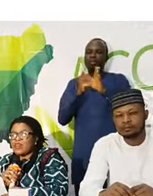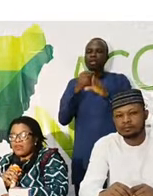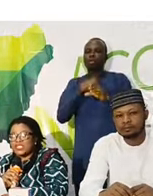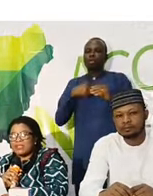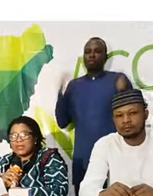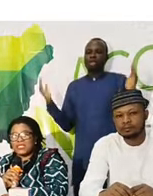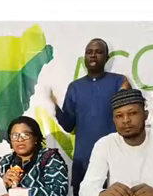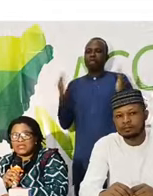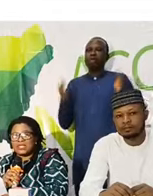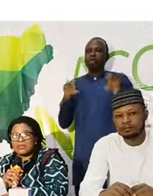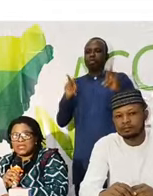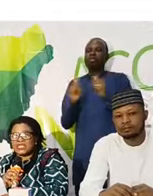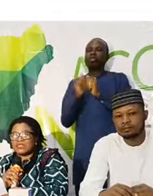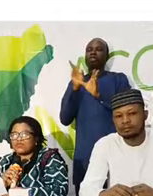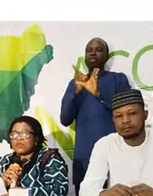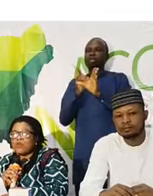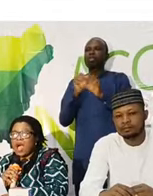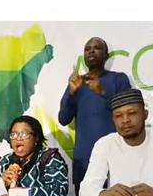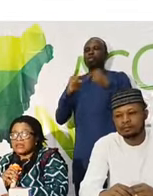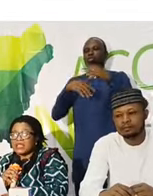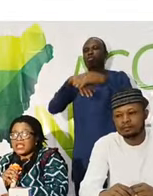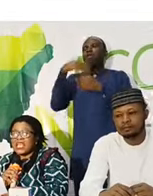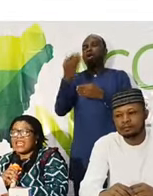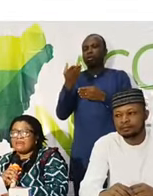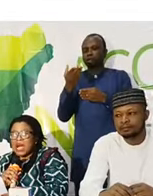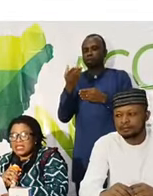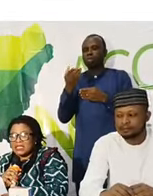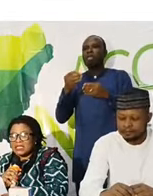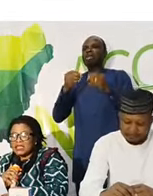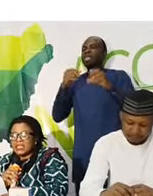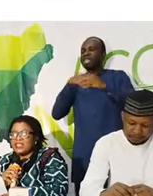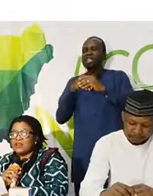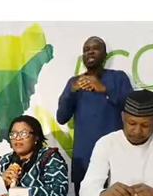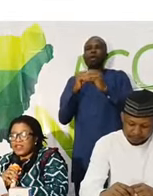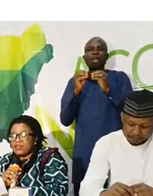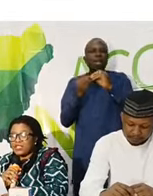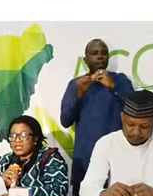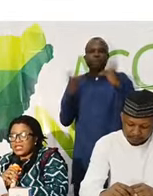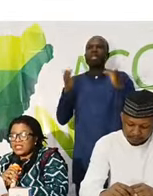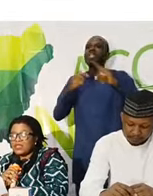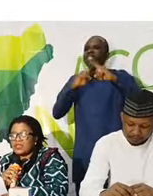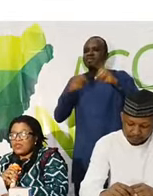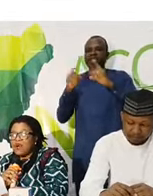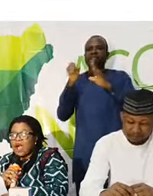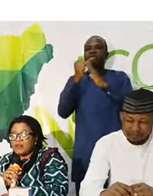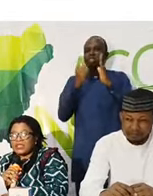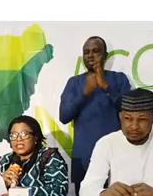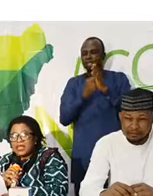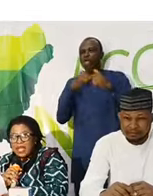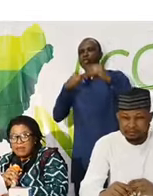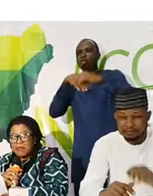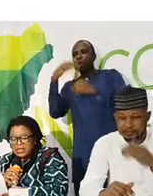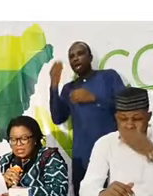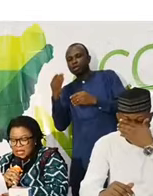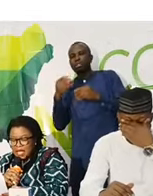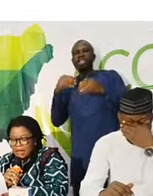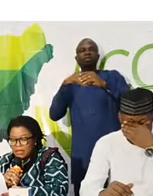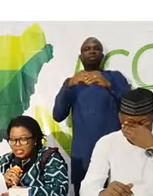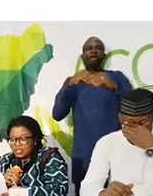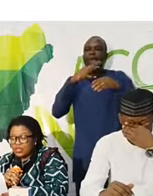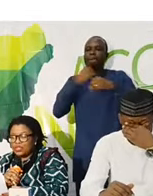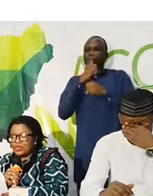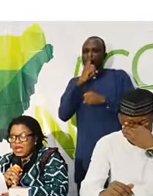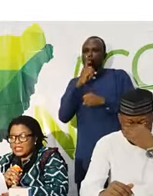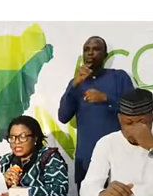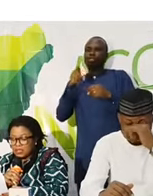also encouraging persons with disabilities to go out en masse in your various states. Go out en masse and